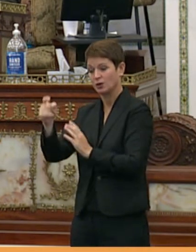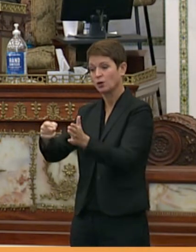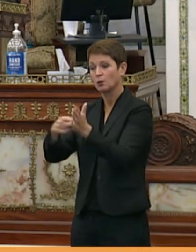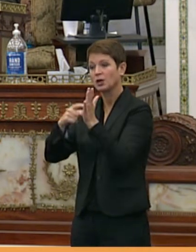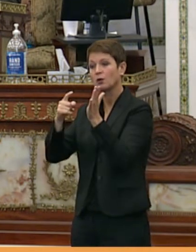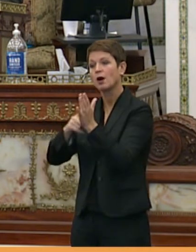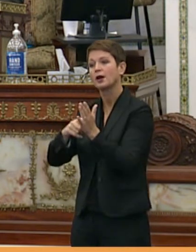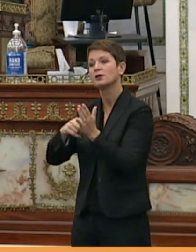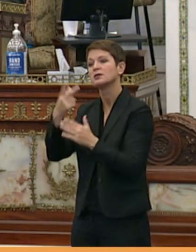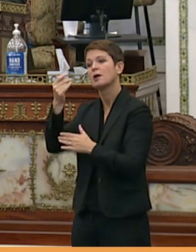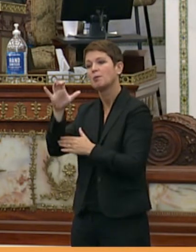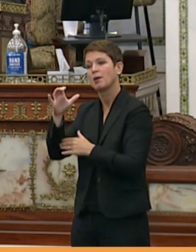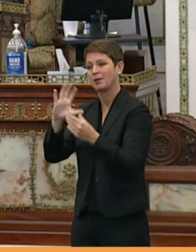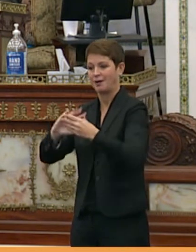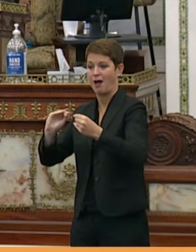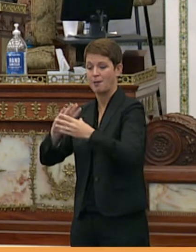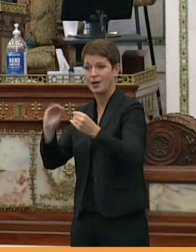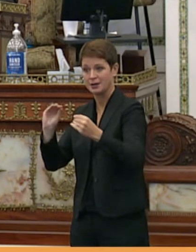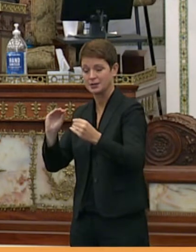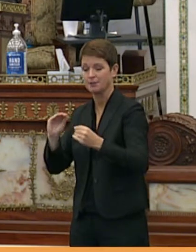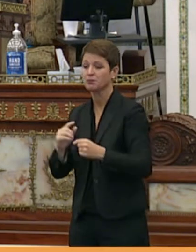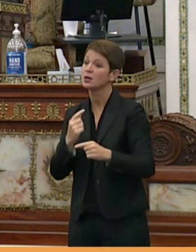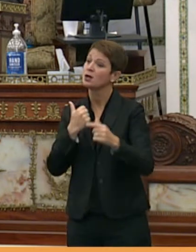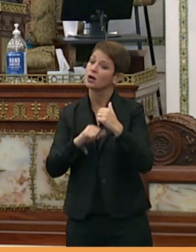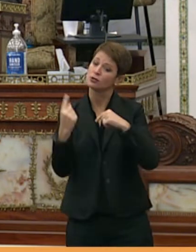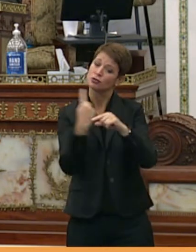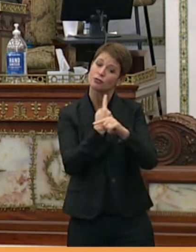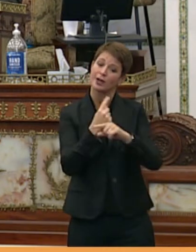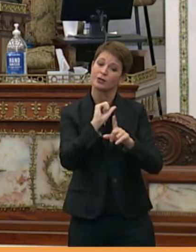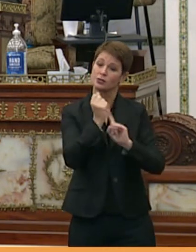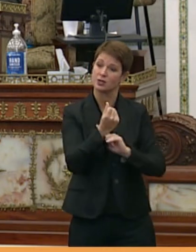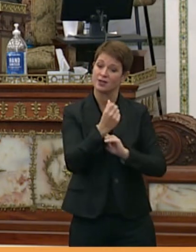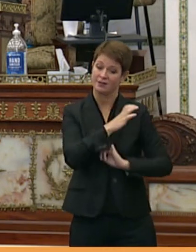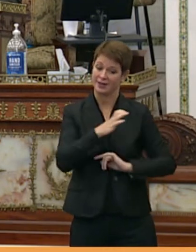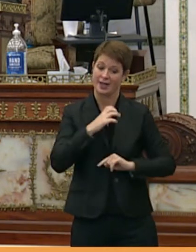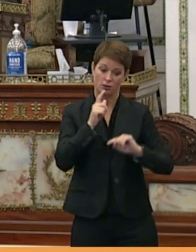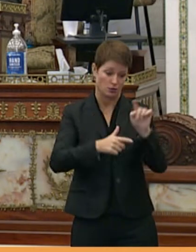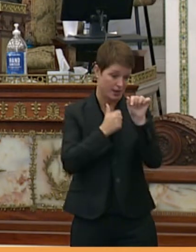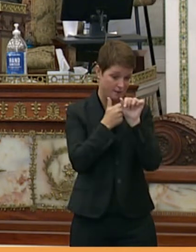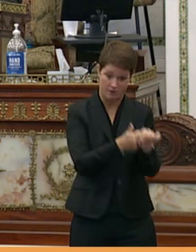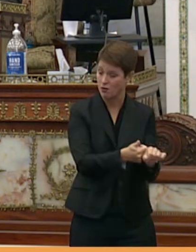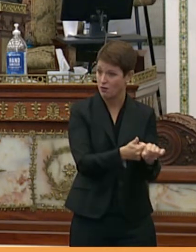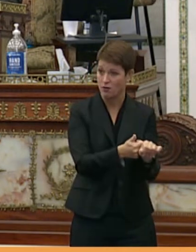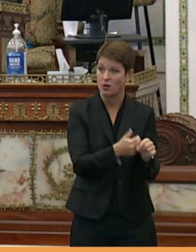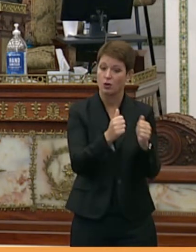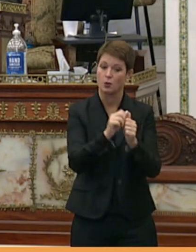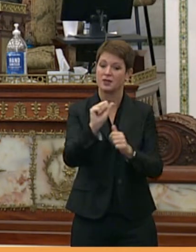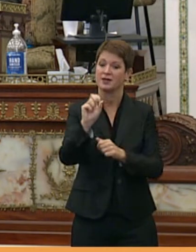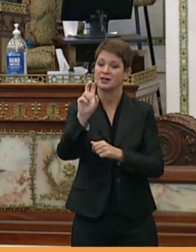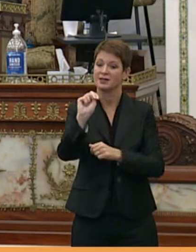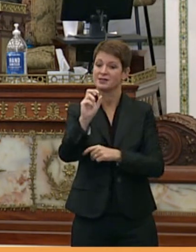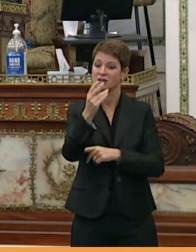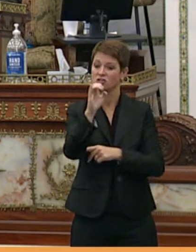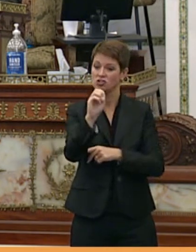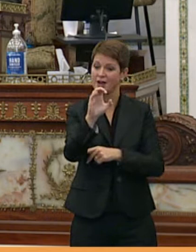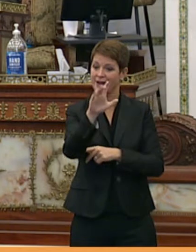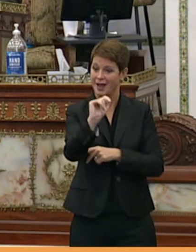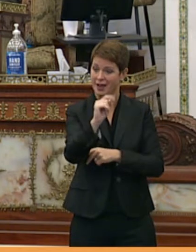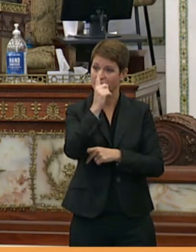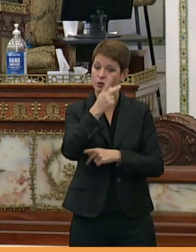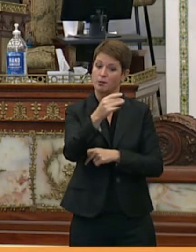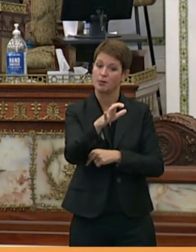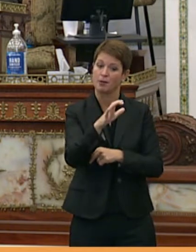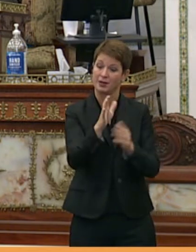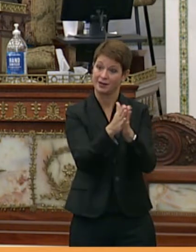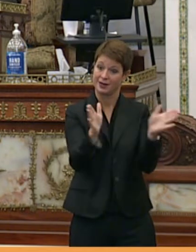for public comment under normal circumstances if council could not comply with the sunshine act as it relates to the public comment